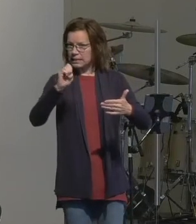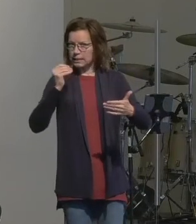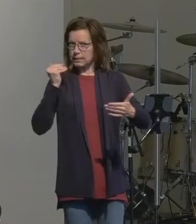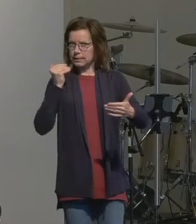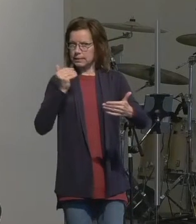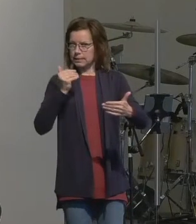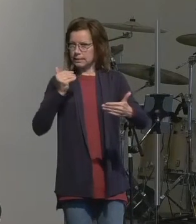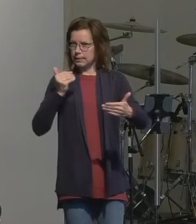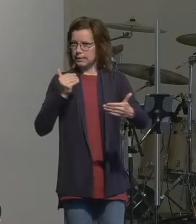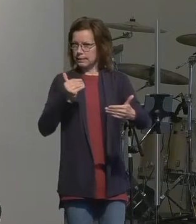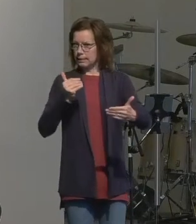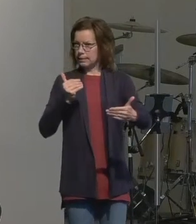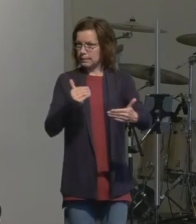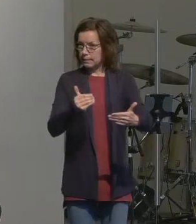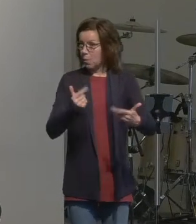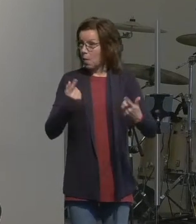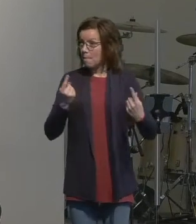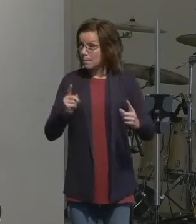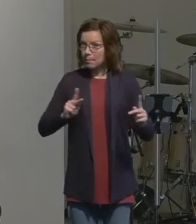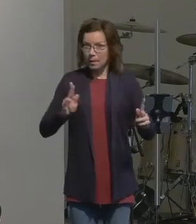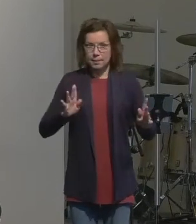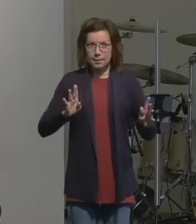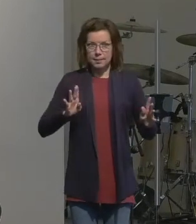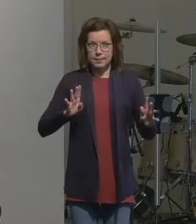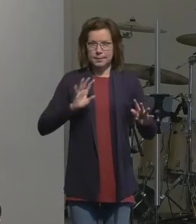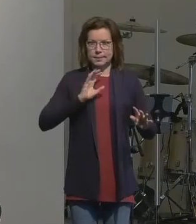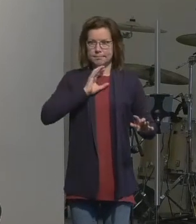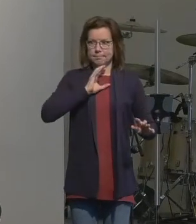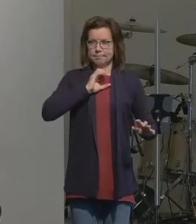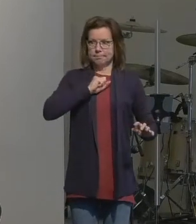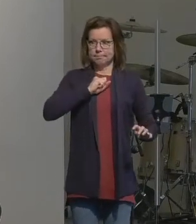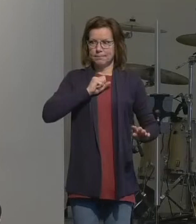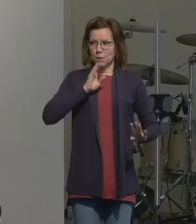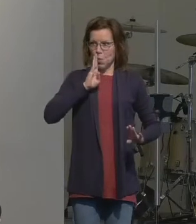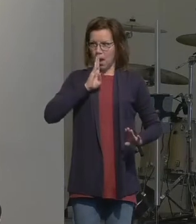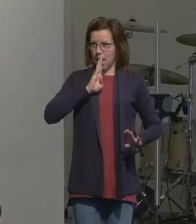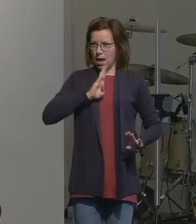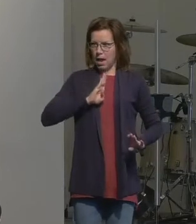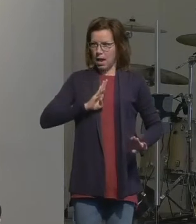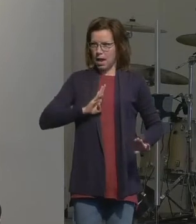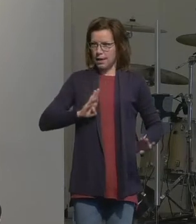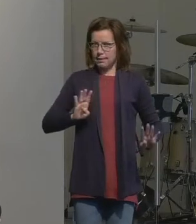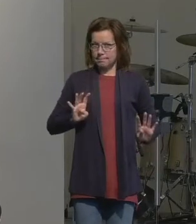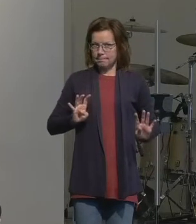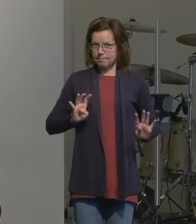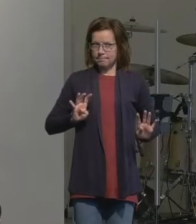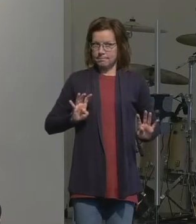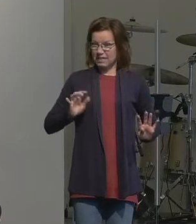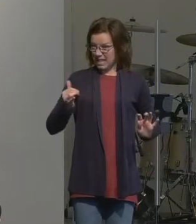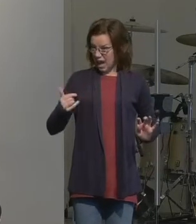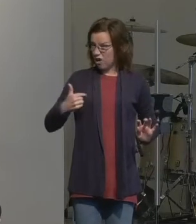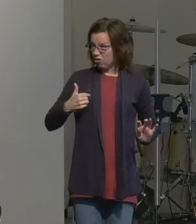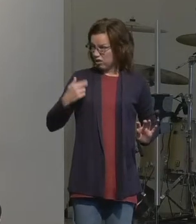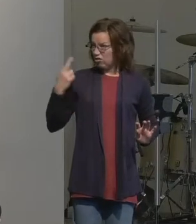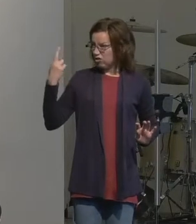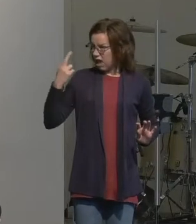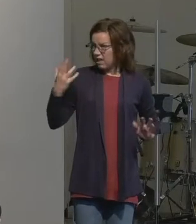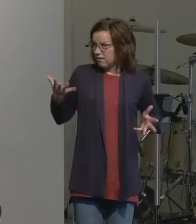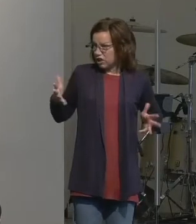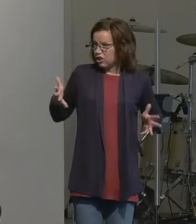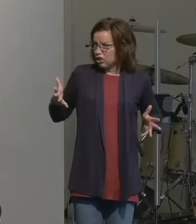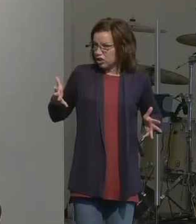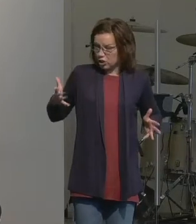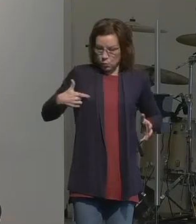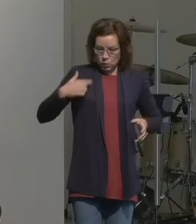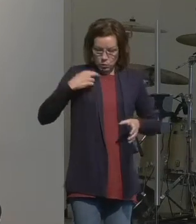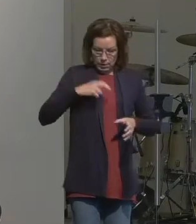all of a sudden it gets real quiet. Because now we recognize we're now stepping into an area and a